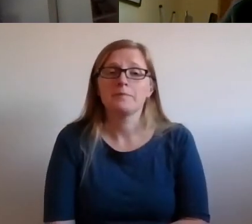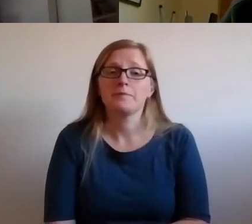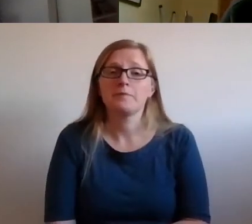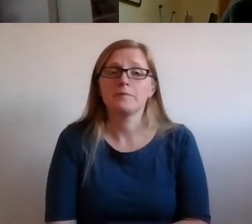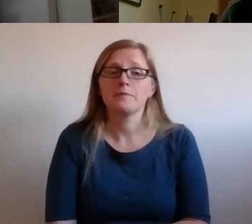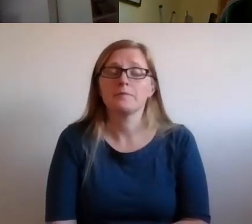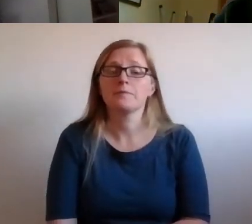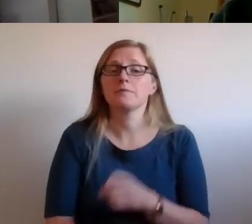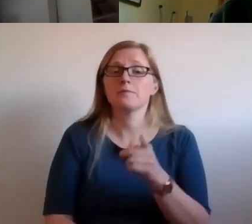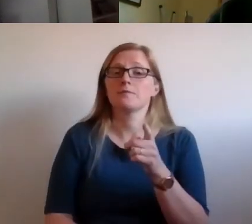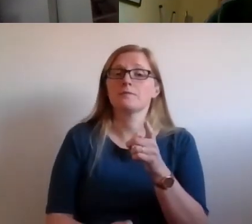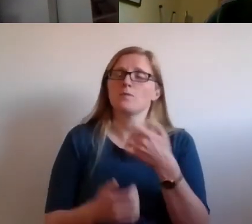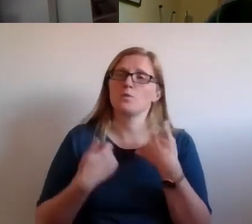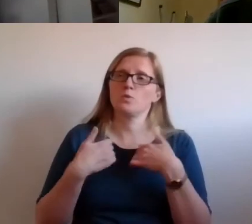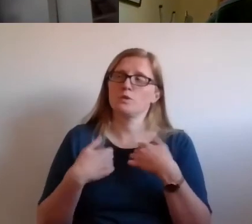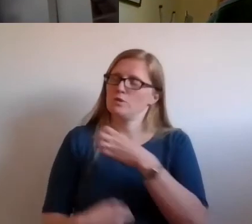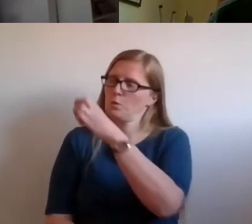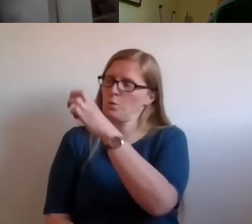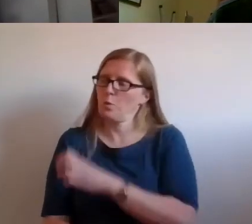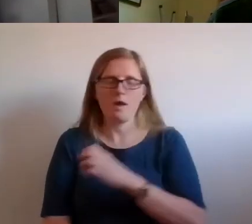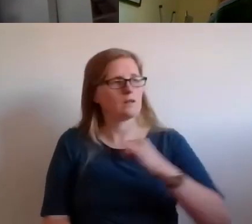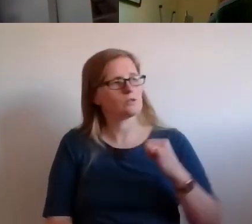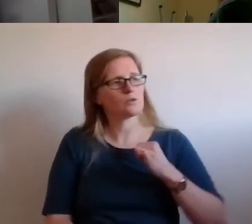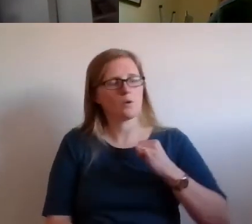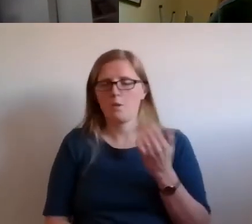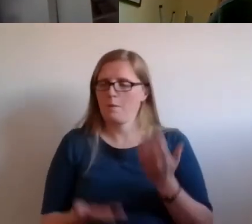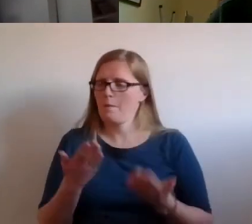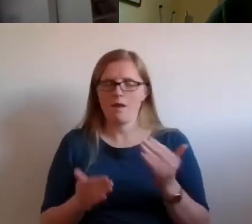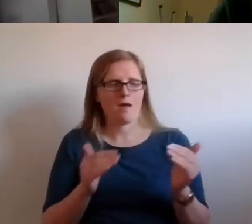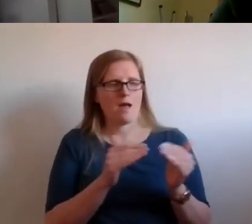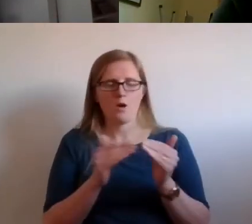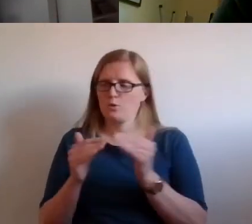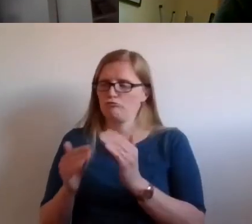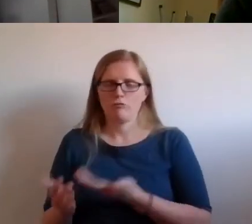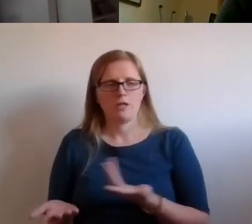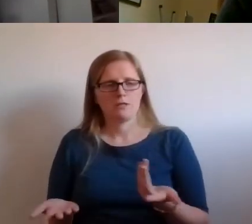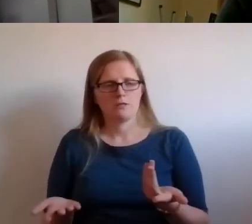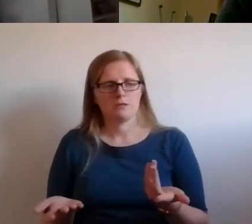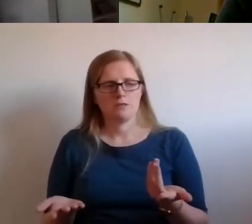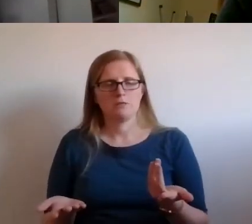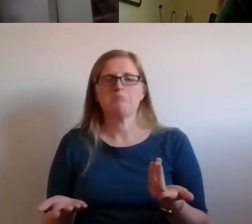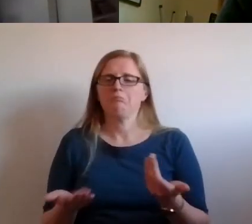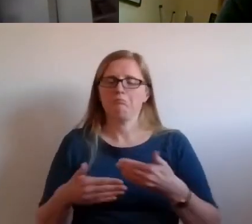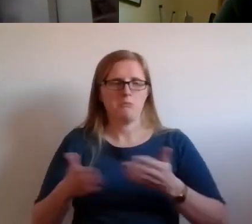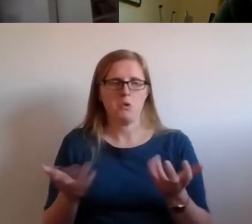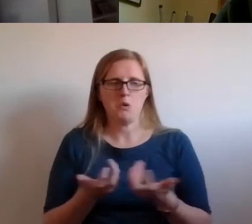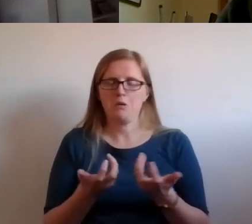the Wales, Scotland comparison on the right to housing and how that could be broadened was quite interesting.